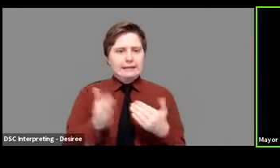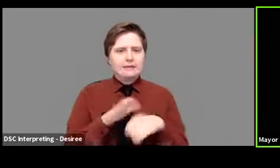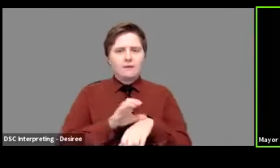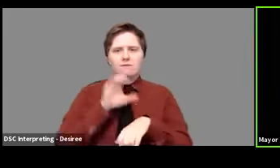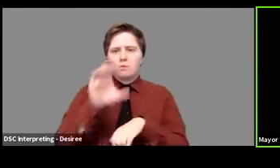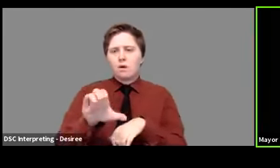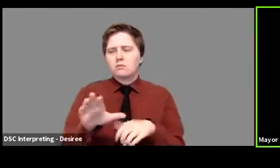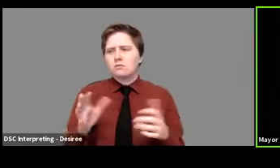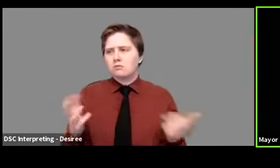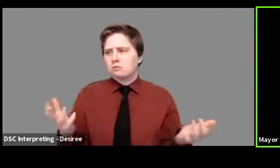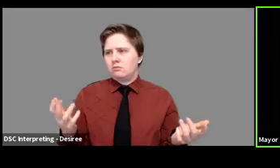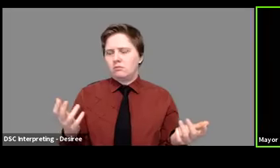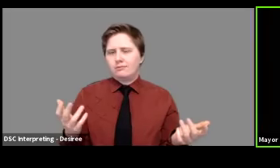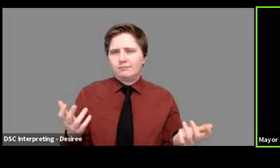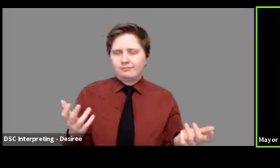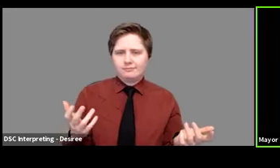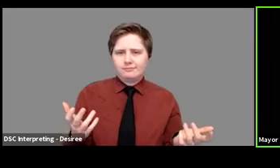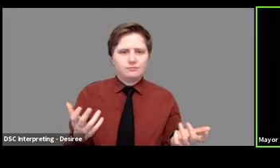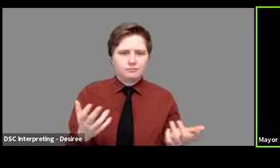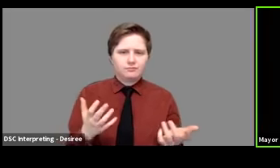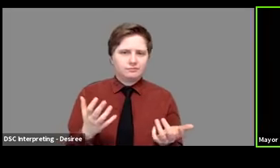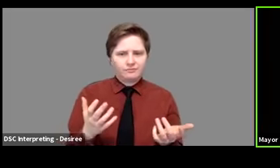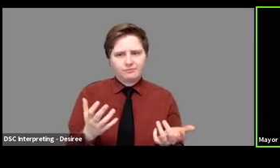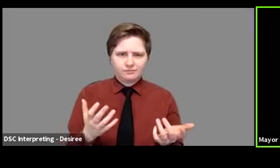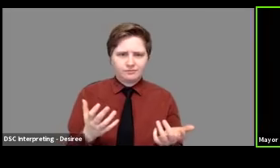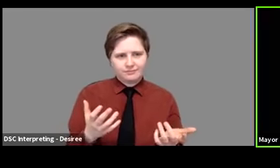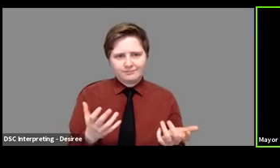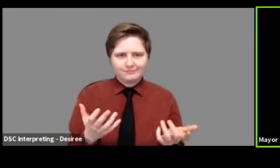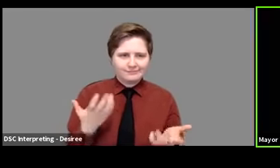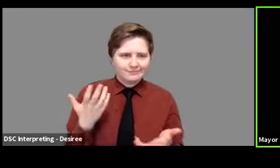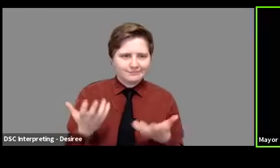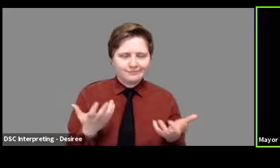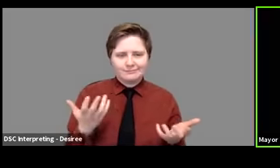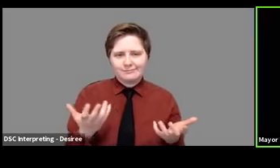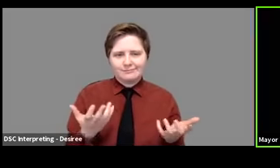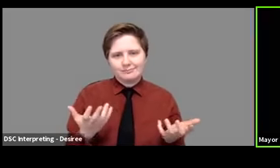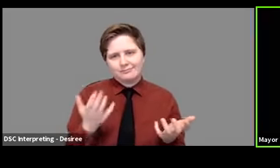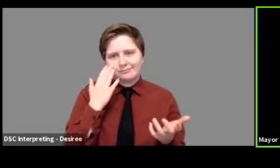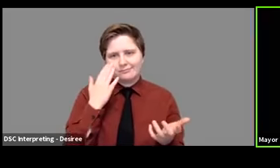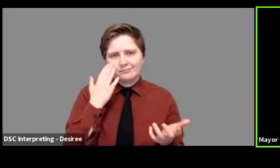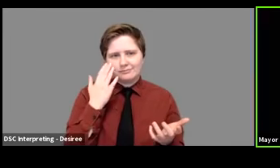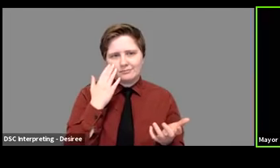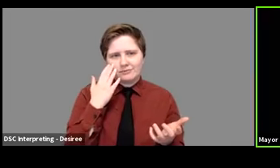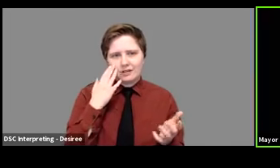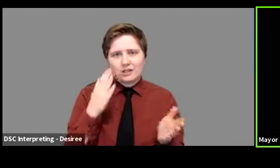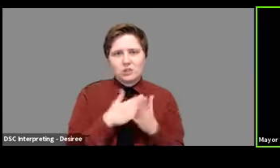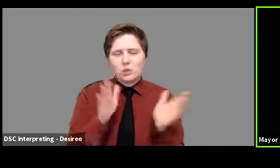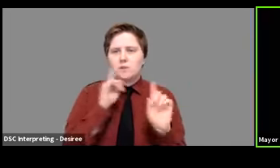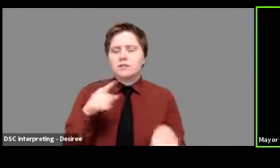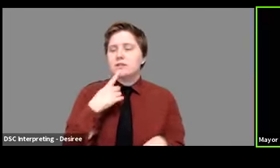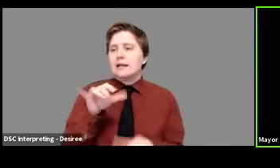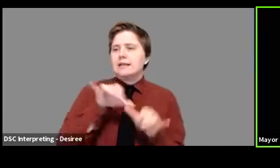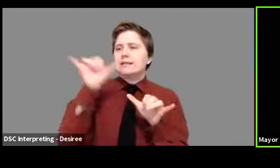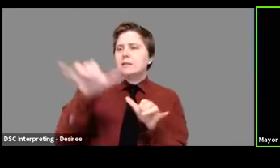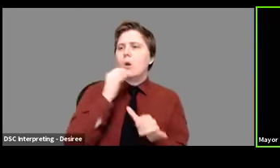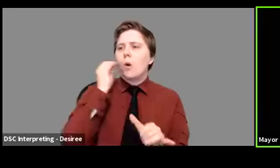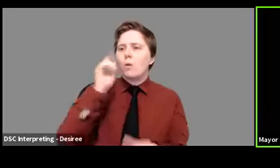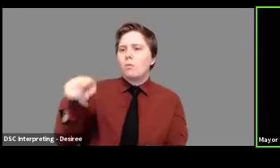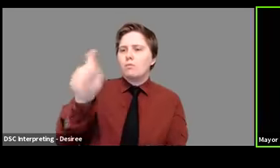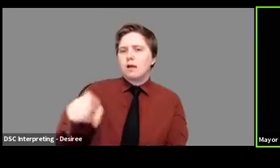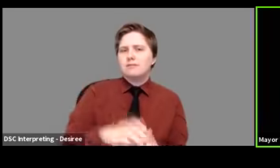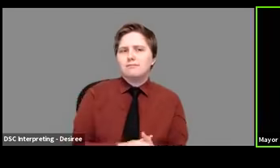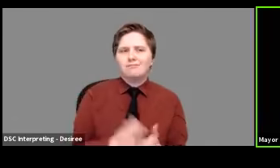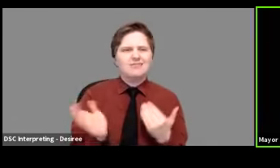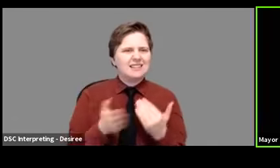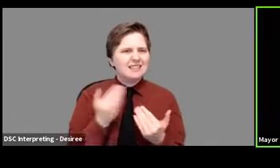uh, uh, sort of, uh, you know, a blanket order that says people should stay in their homes. That's pretty